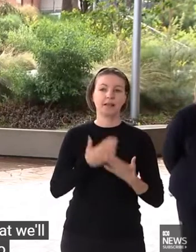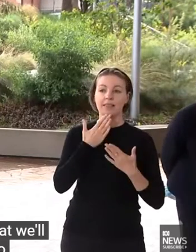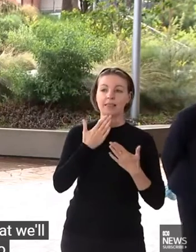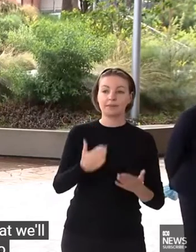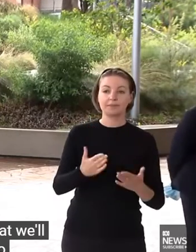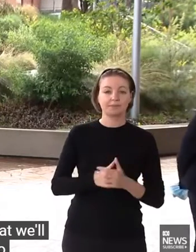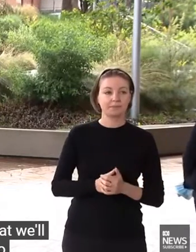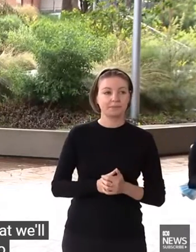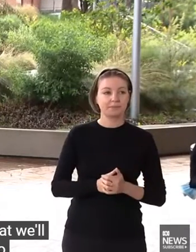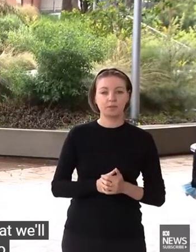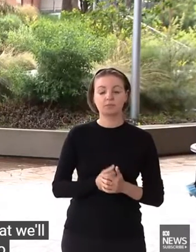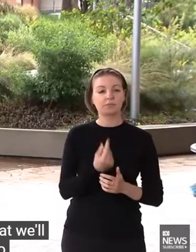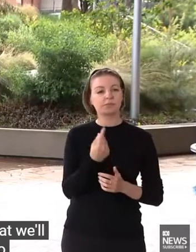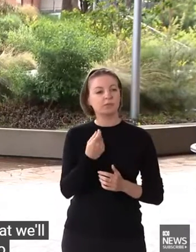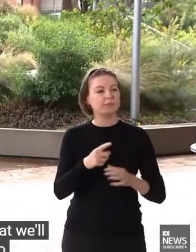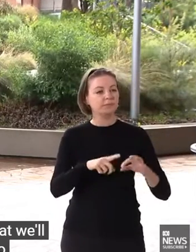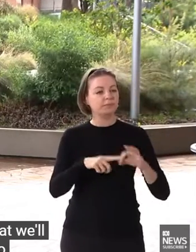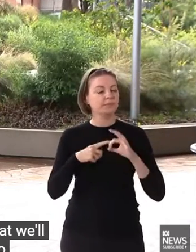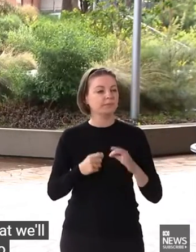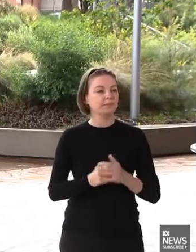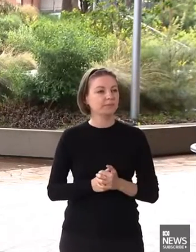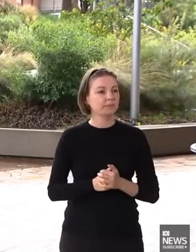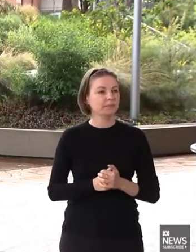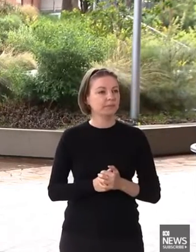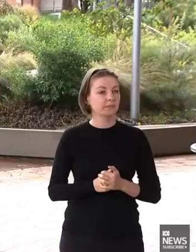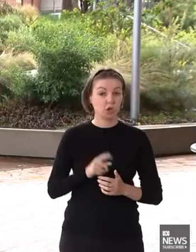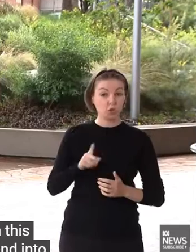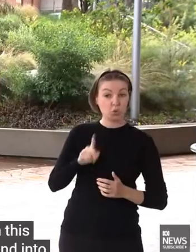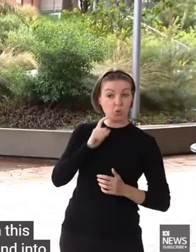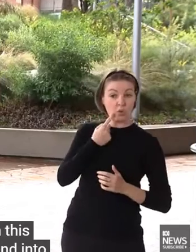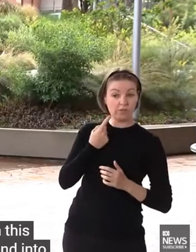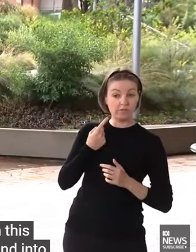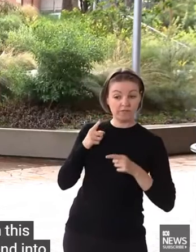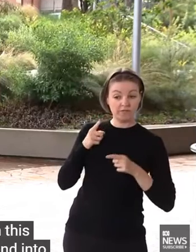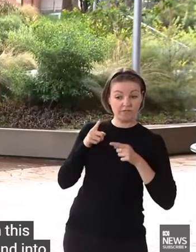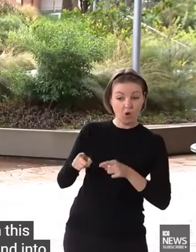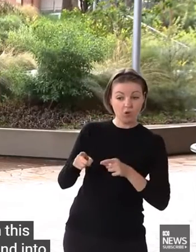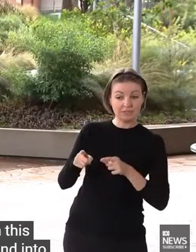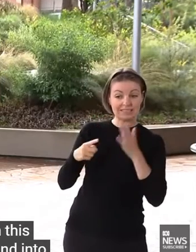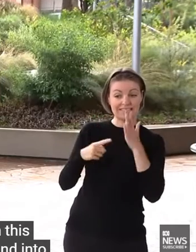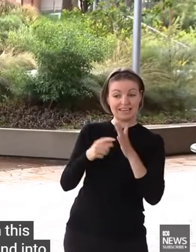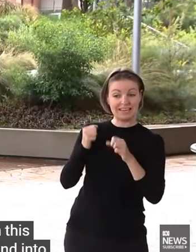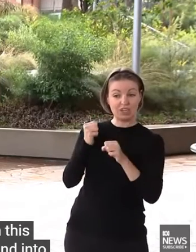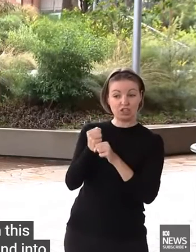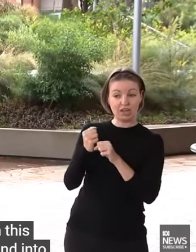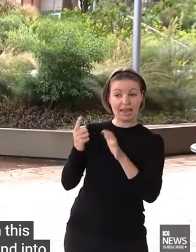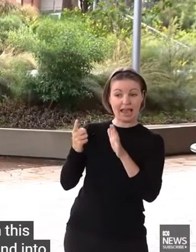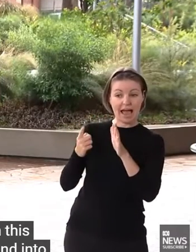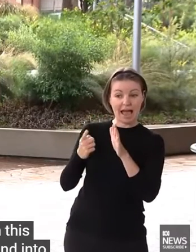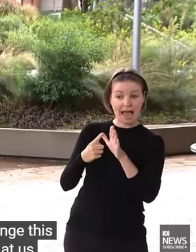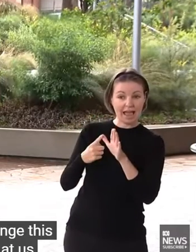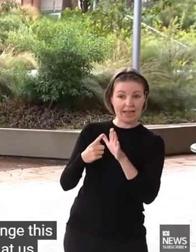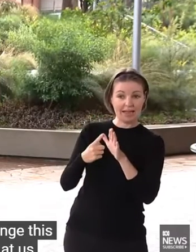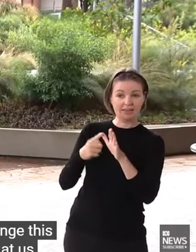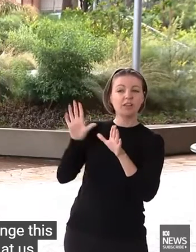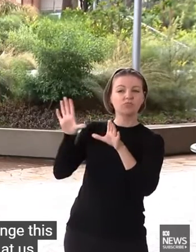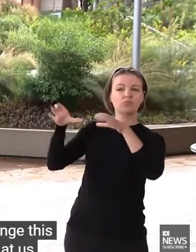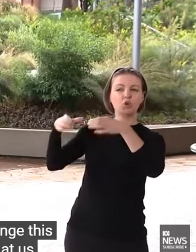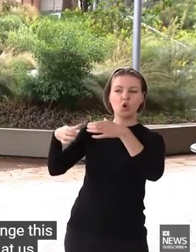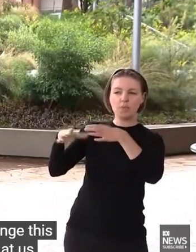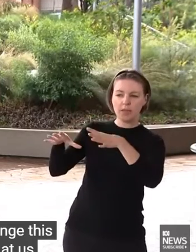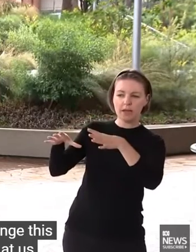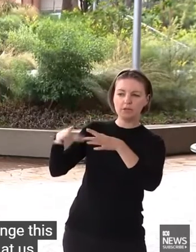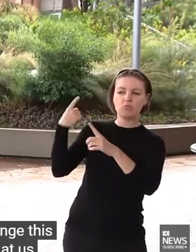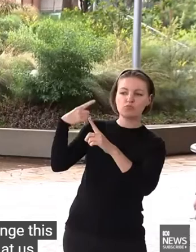Will you push the TGA to approve more rats made by Australian companies to help guarantee supply? And on that